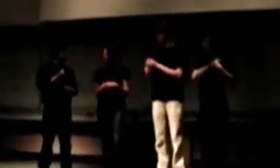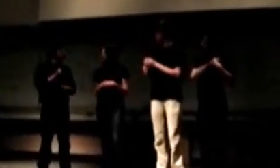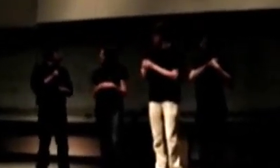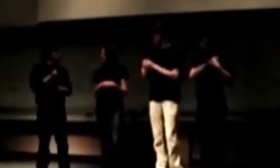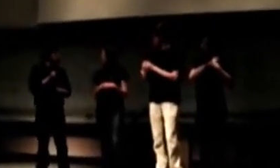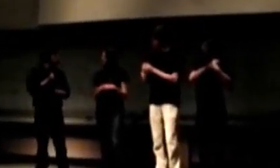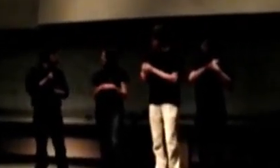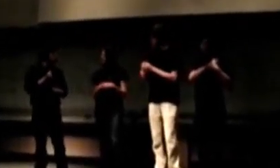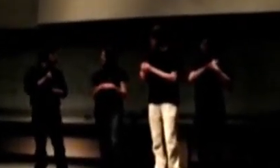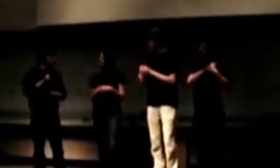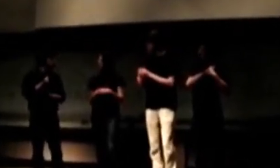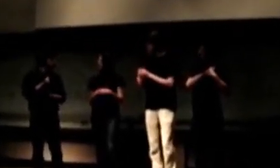and at least CO2 Canadian from my body.